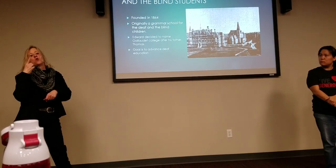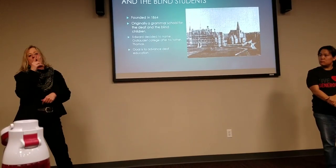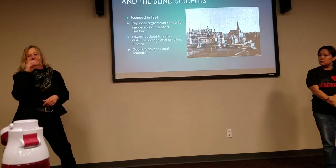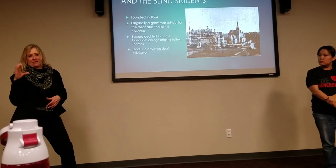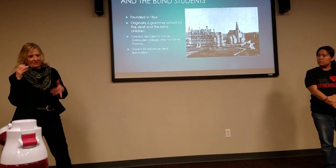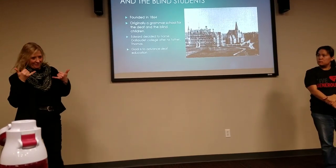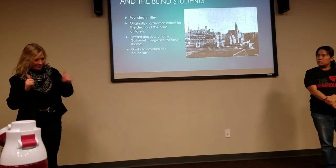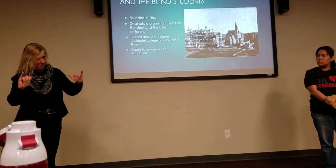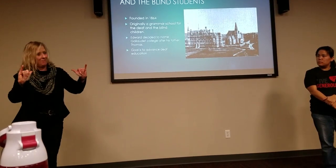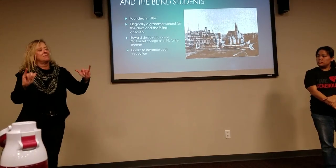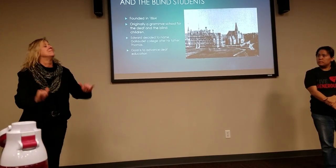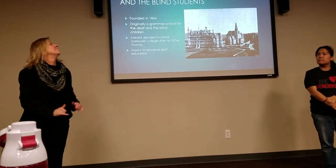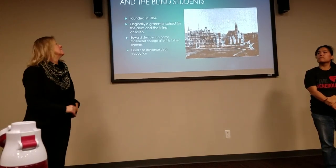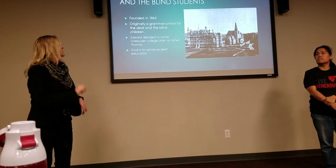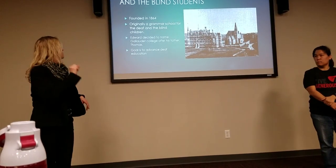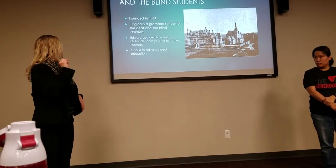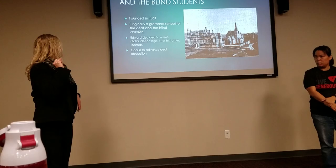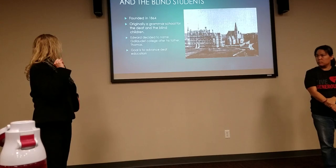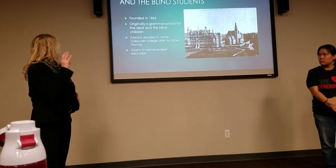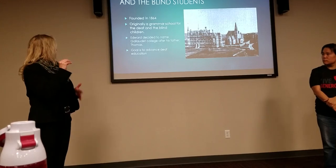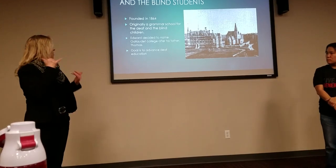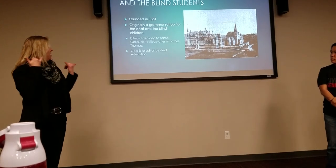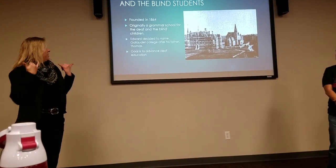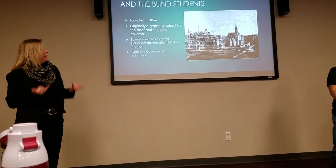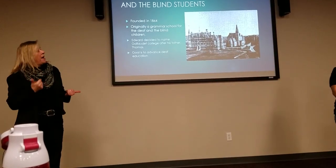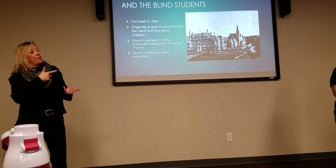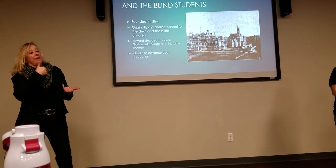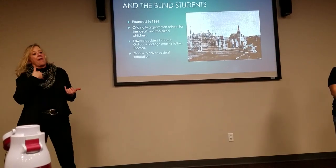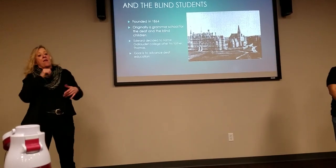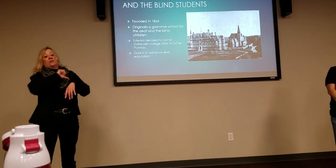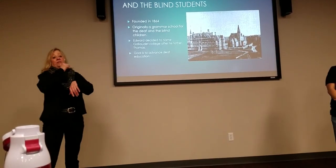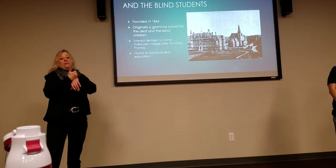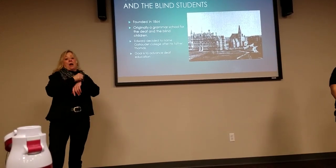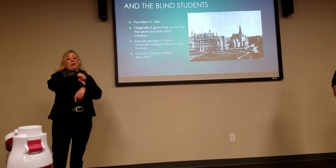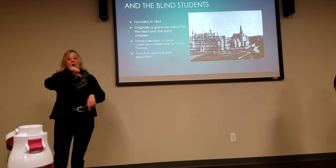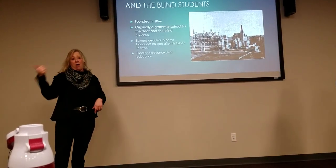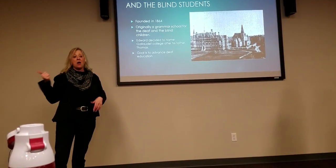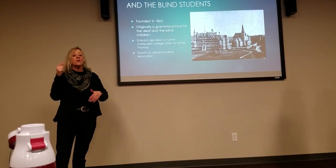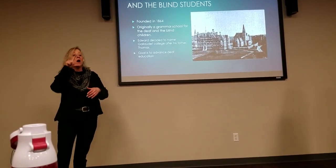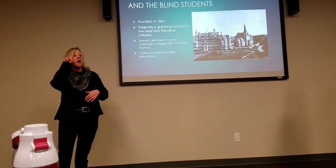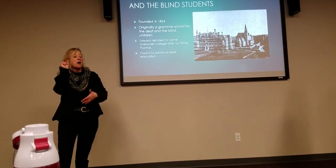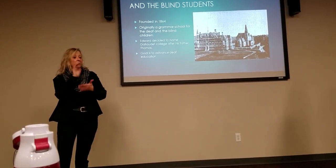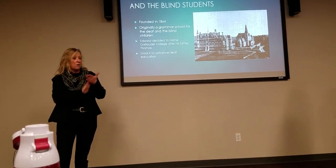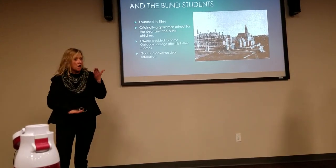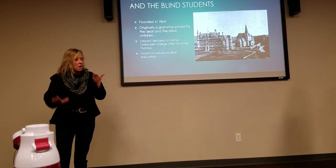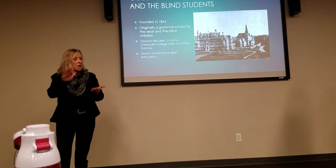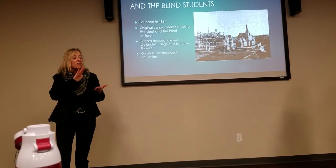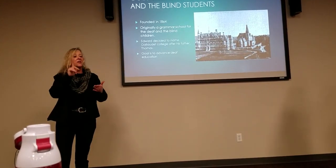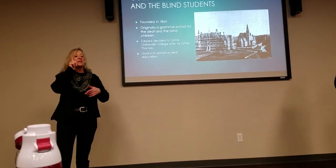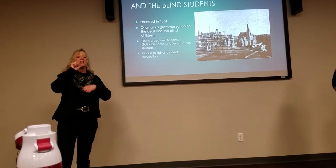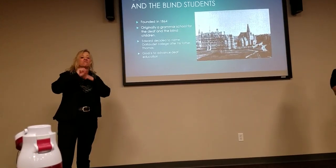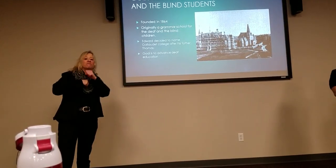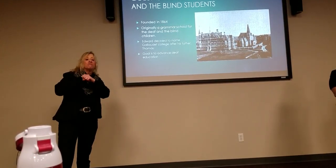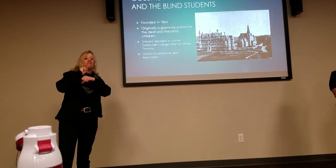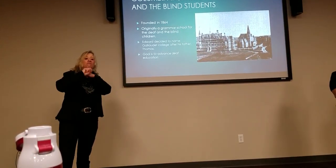And it is still in Washington, D.C. Currently, they have Gallaudet College